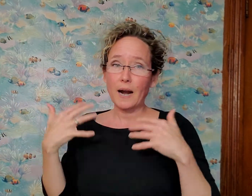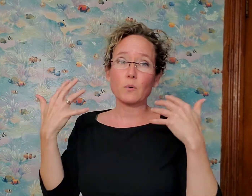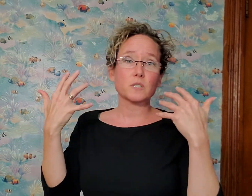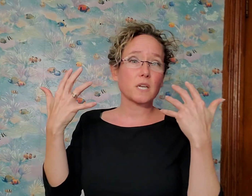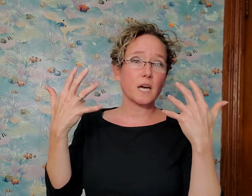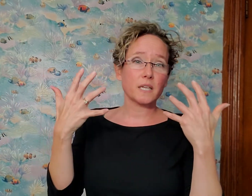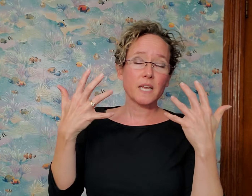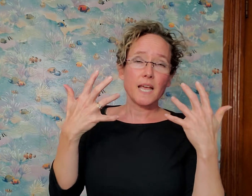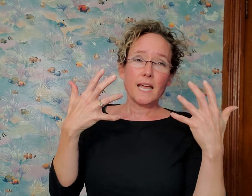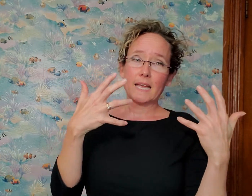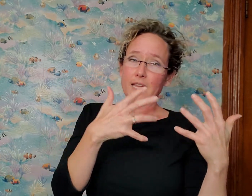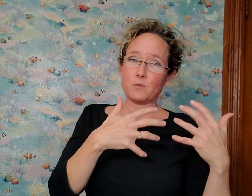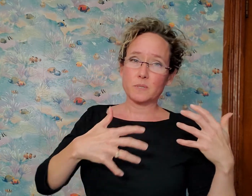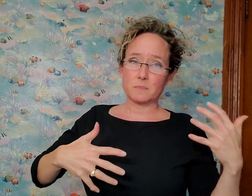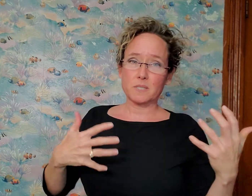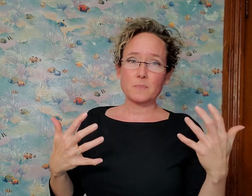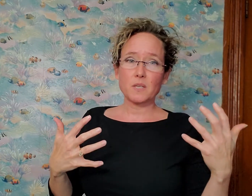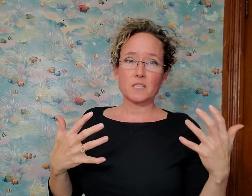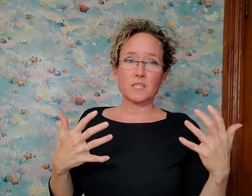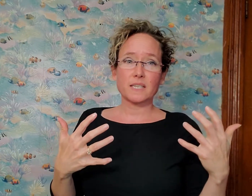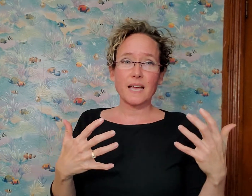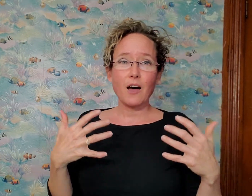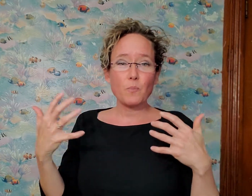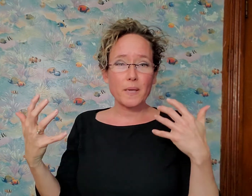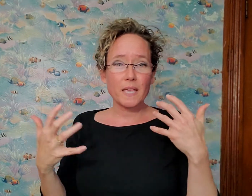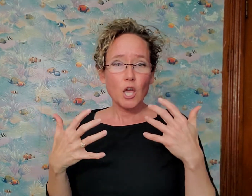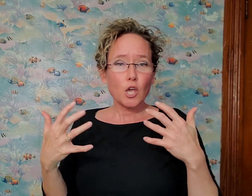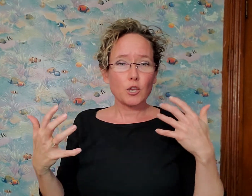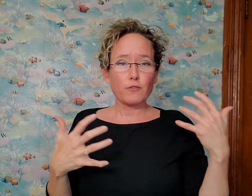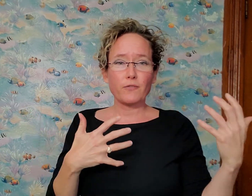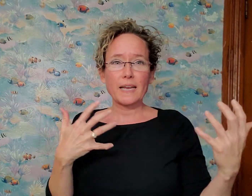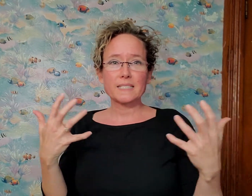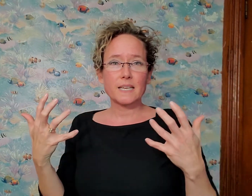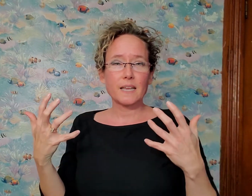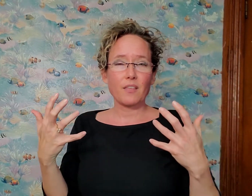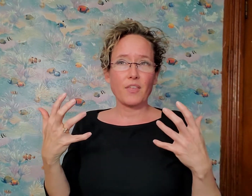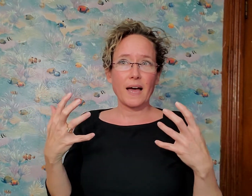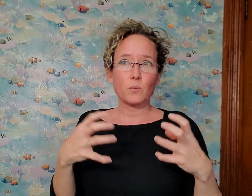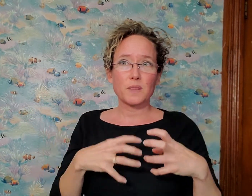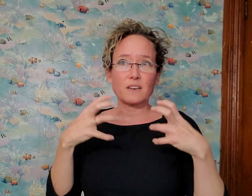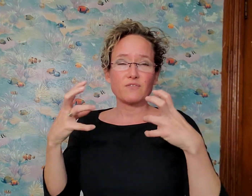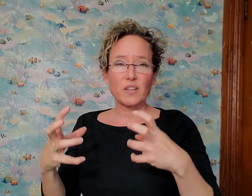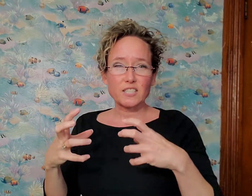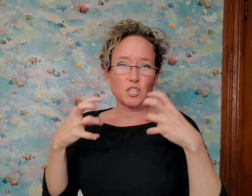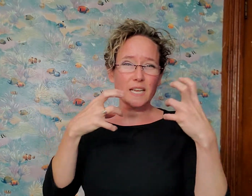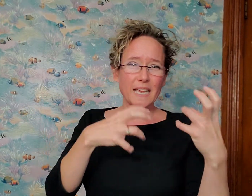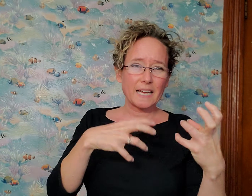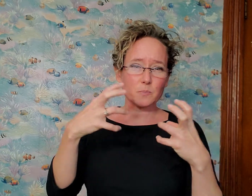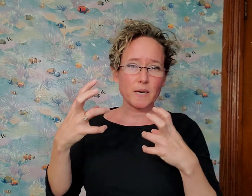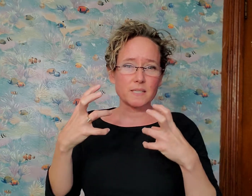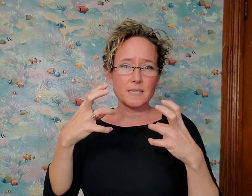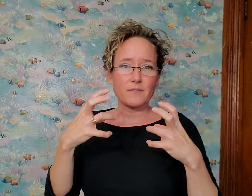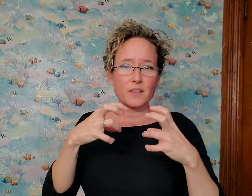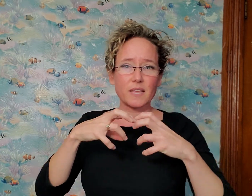hours cut. And even with some stimulus things helping, you're finding that with inflation and gas prices and everything,